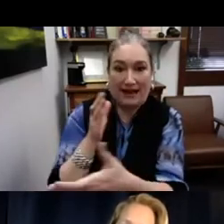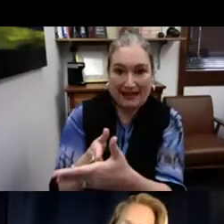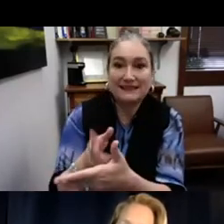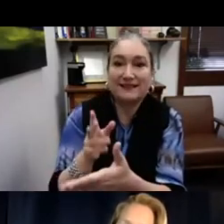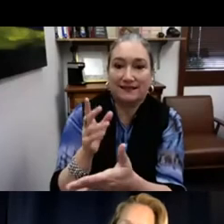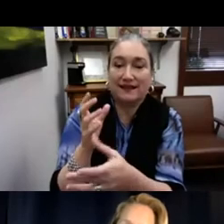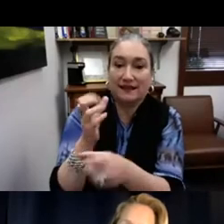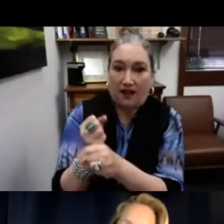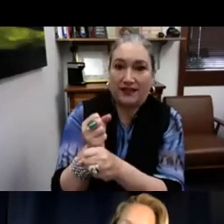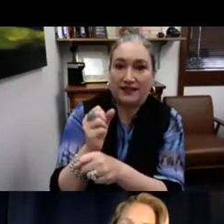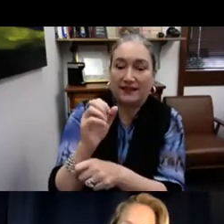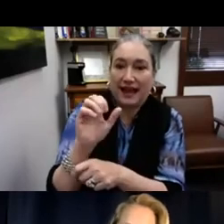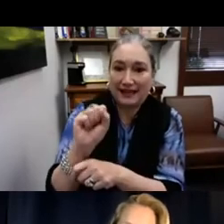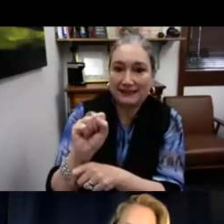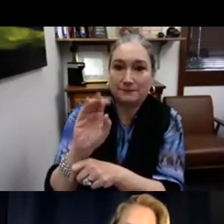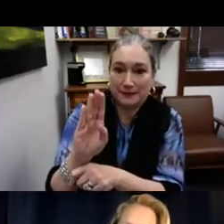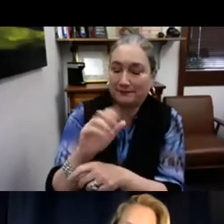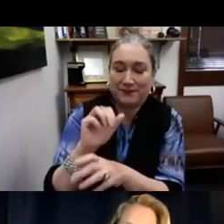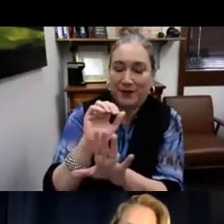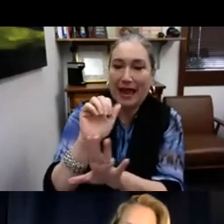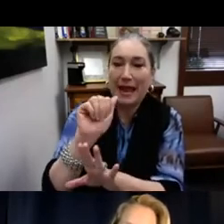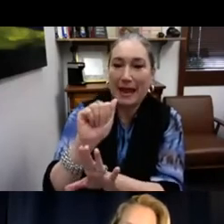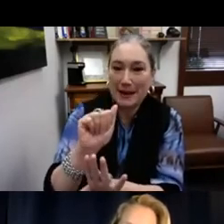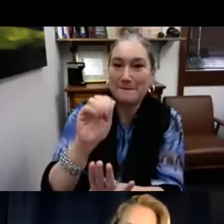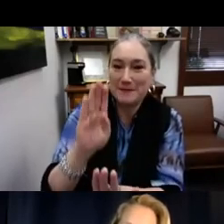So then that led to